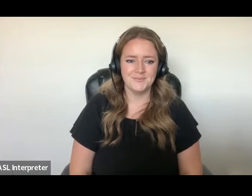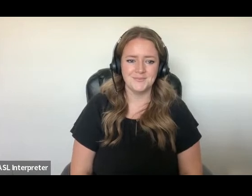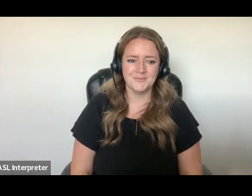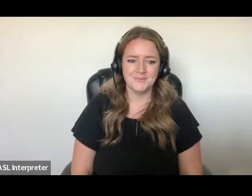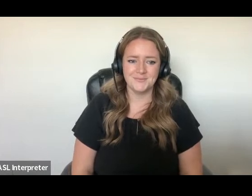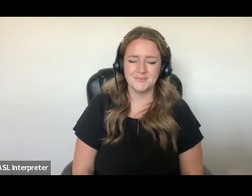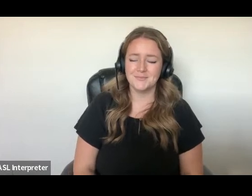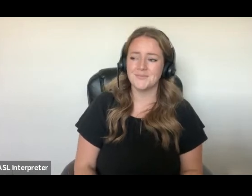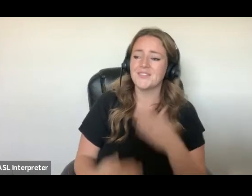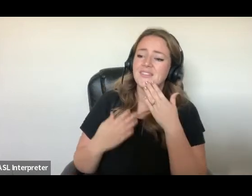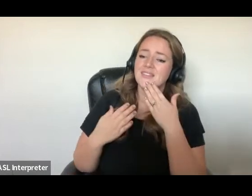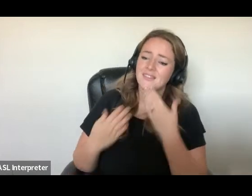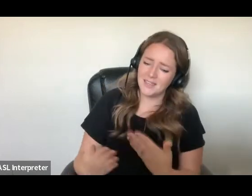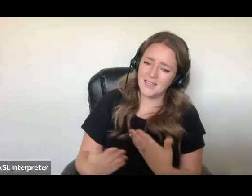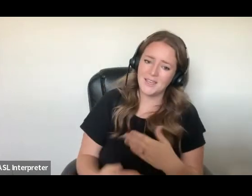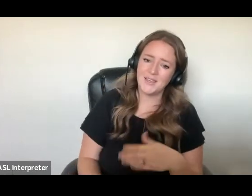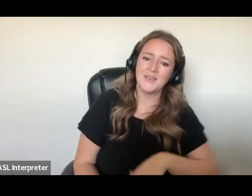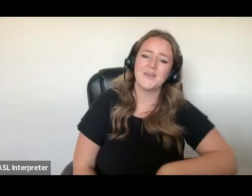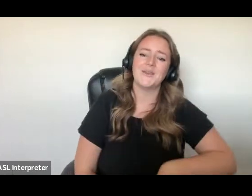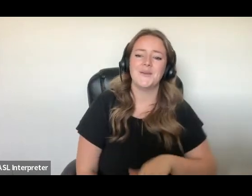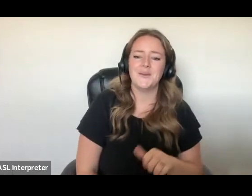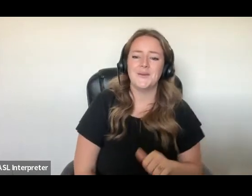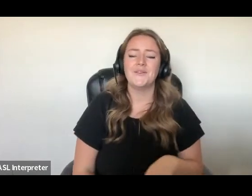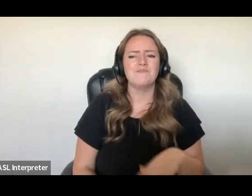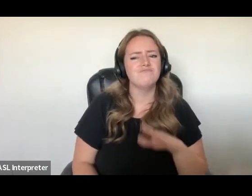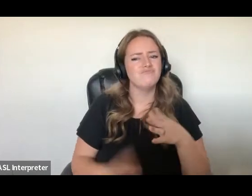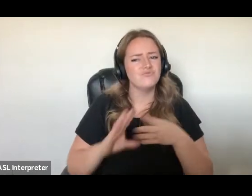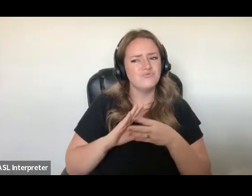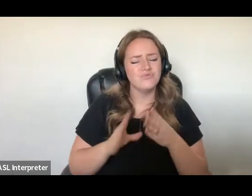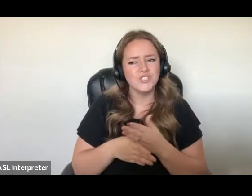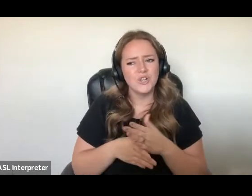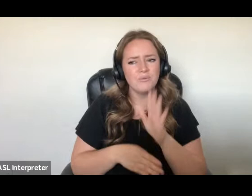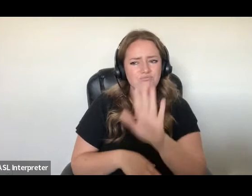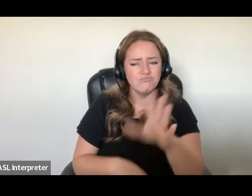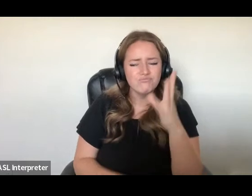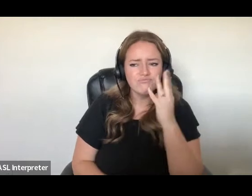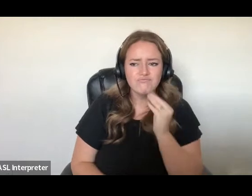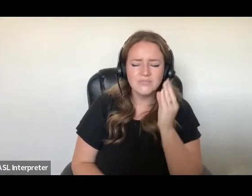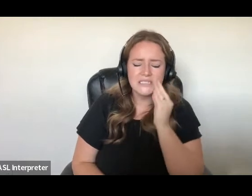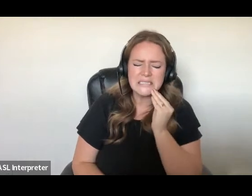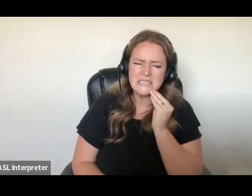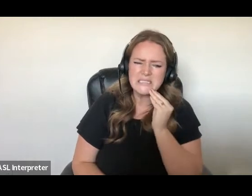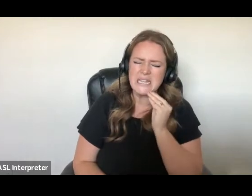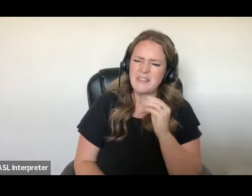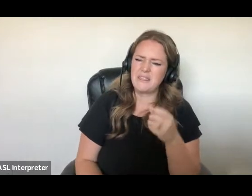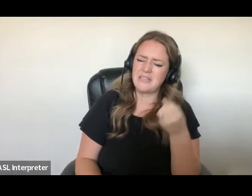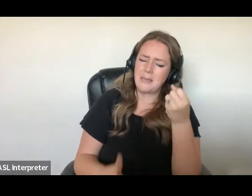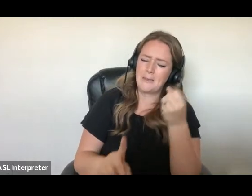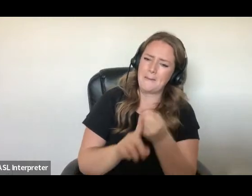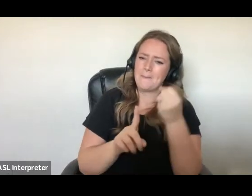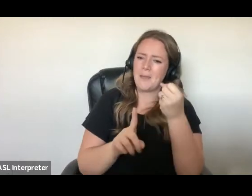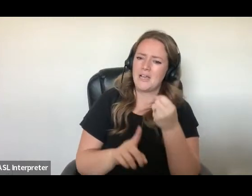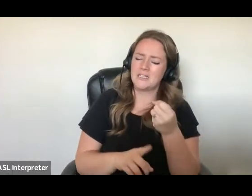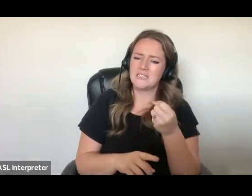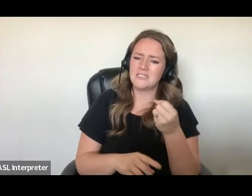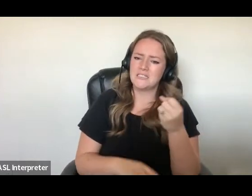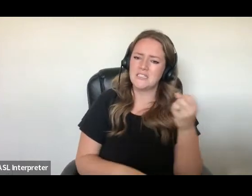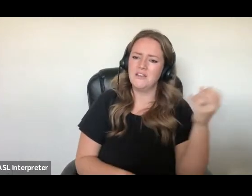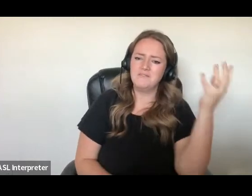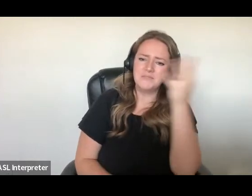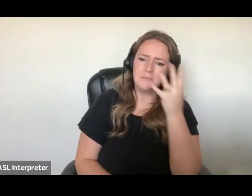Thank you, Abdulrahman, for sharing your experiences and the impact of immigration detention.